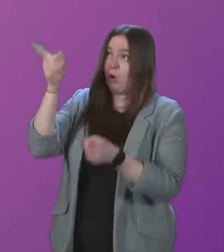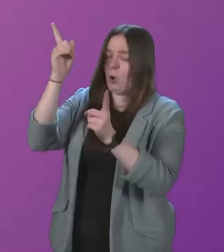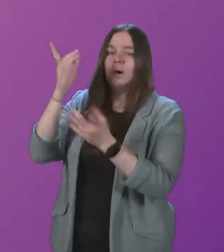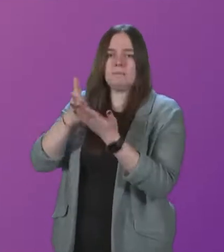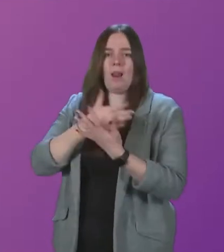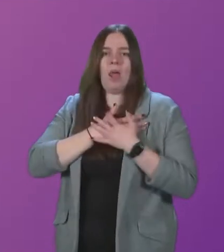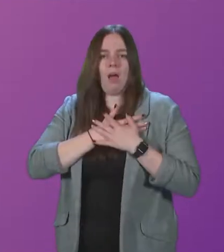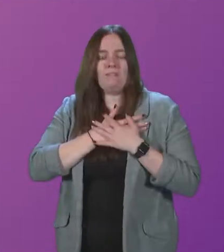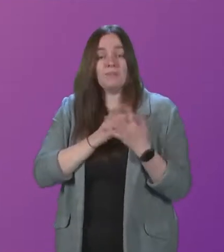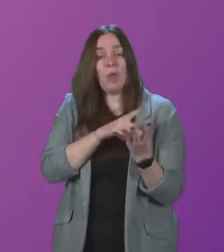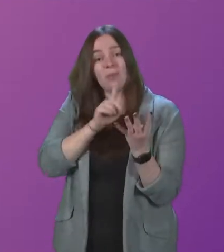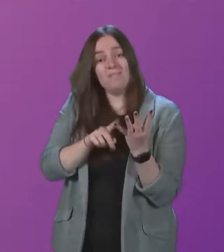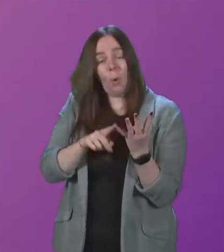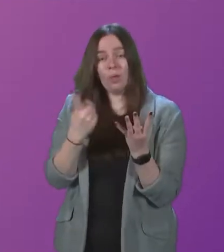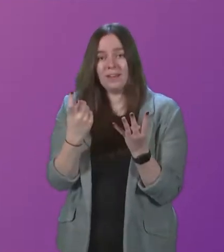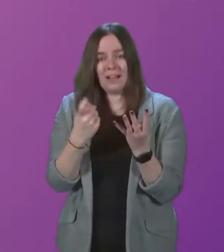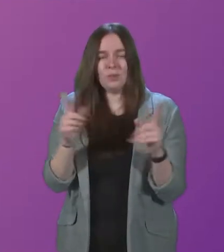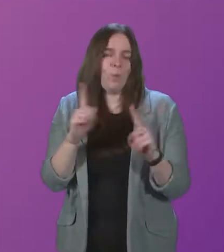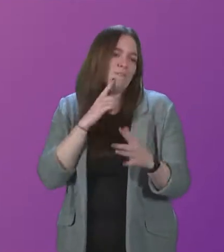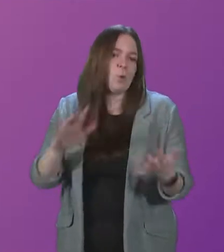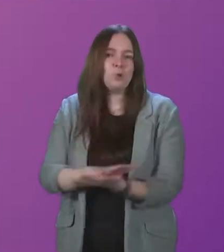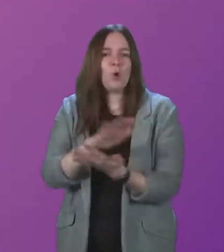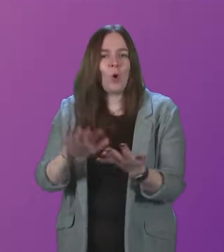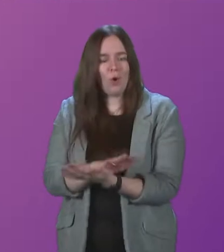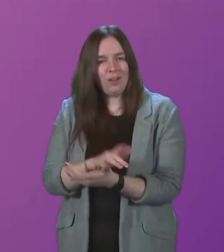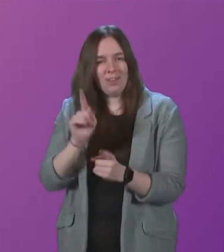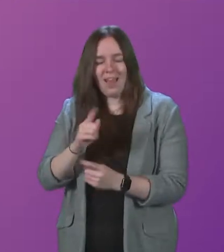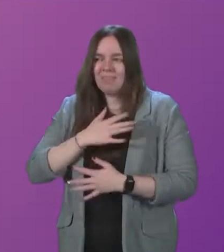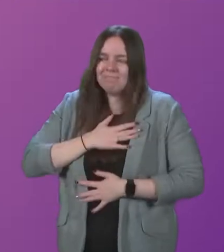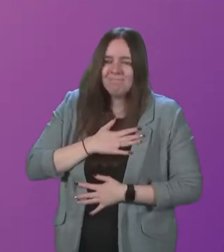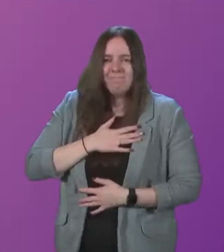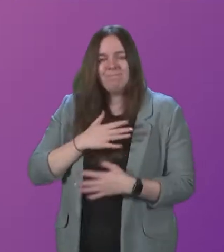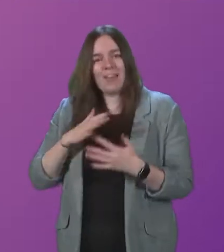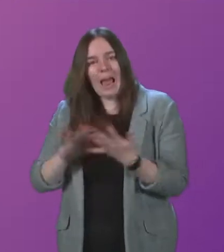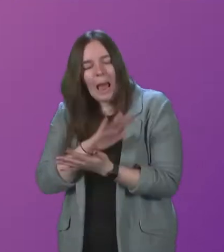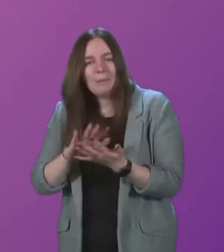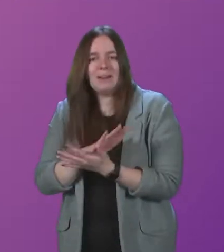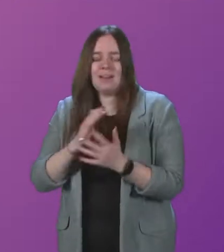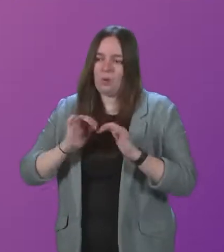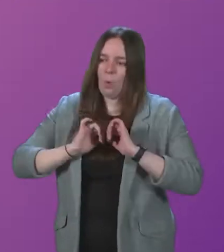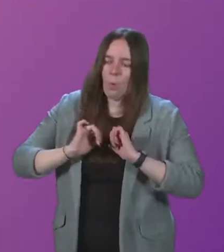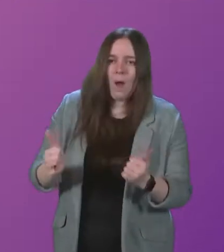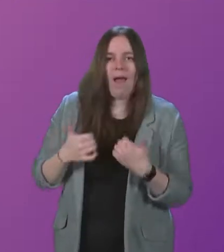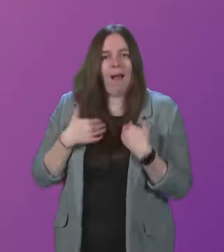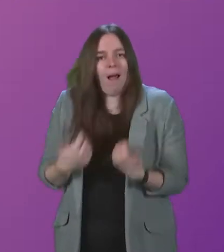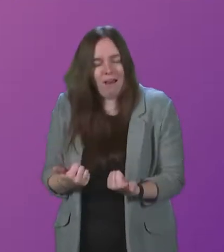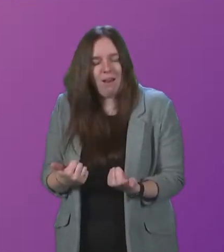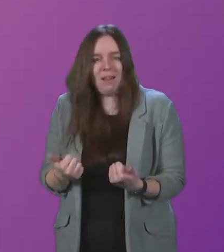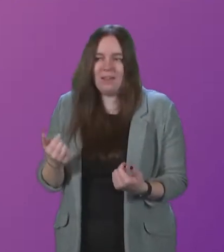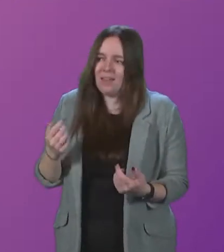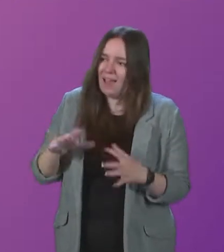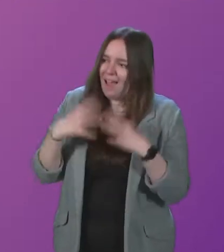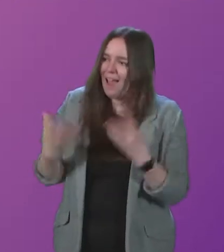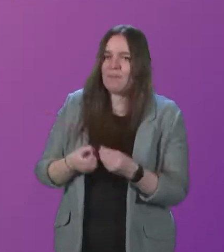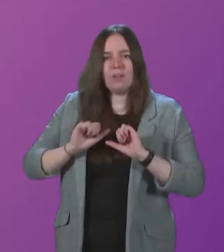The fourth candle is for joy, that sense of happiness and well-being that all is